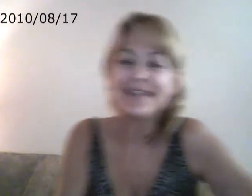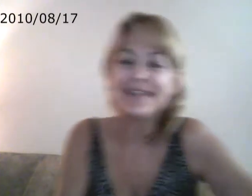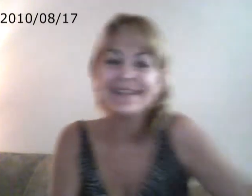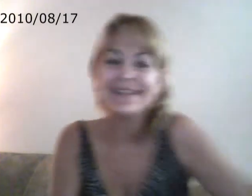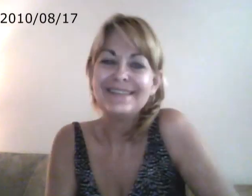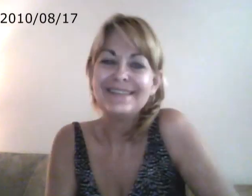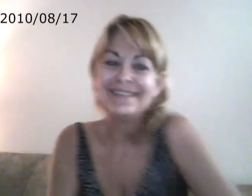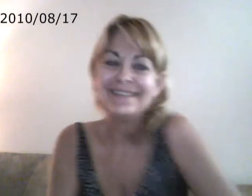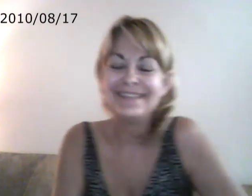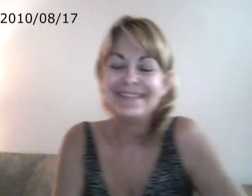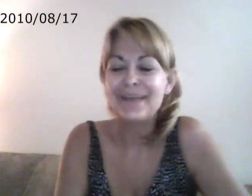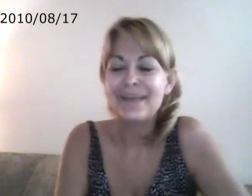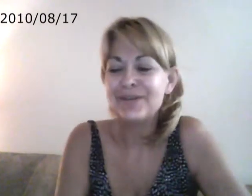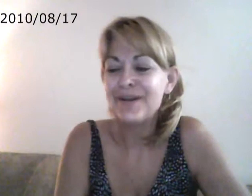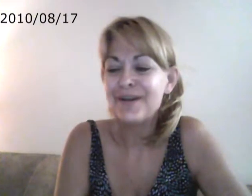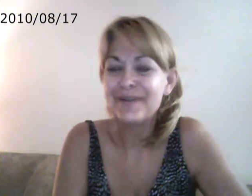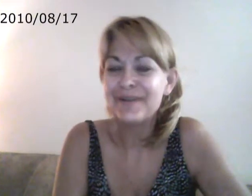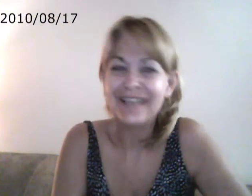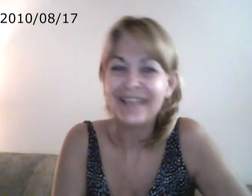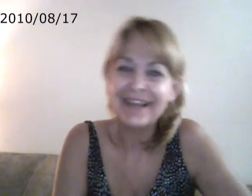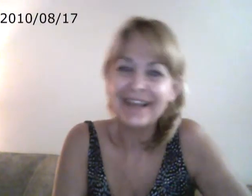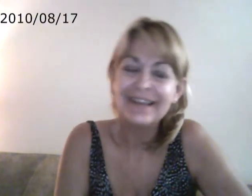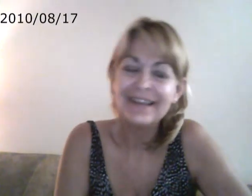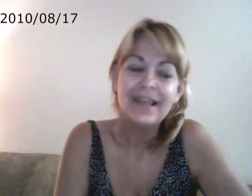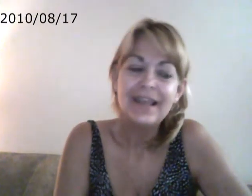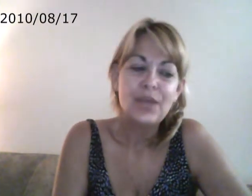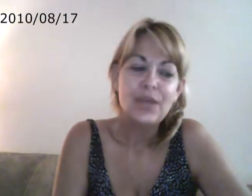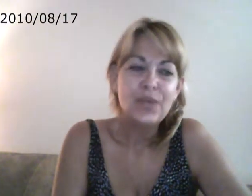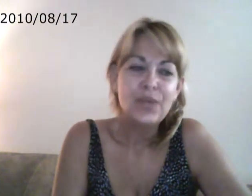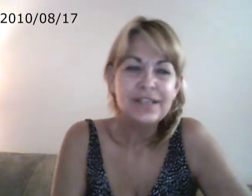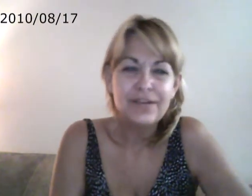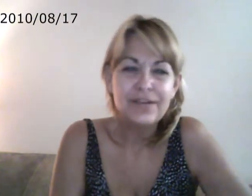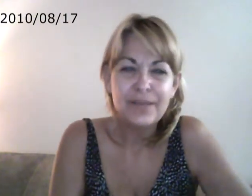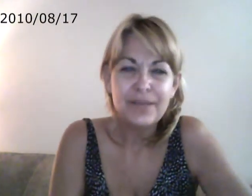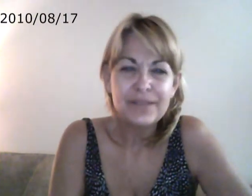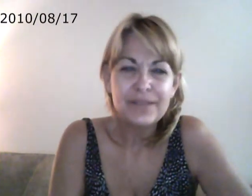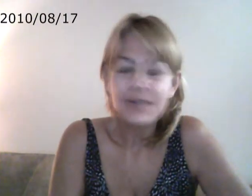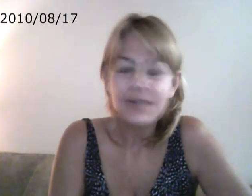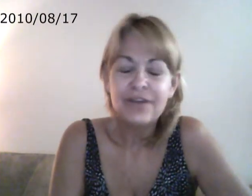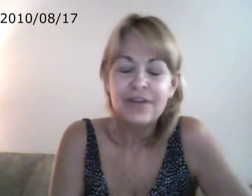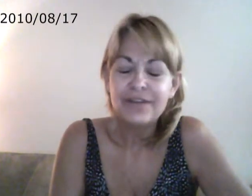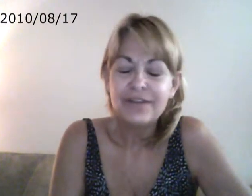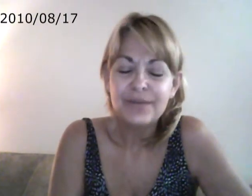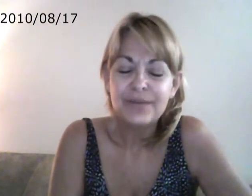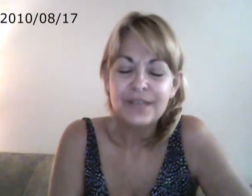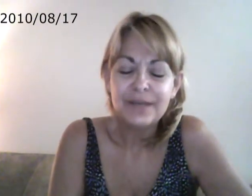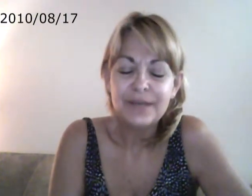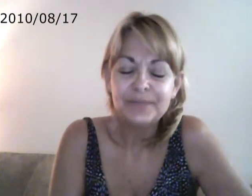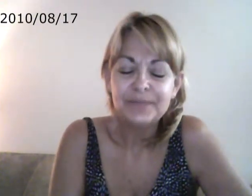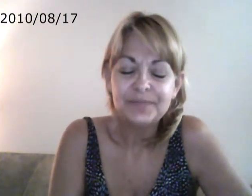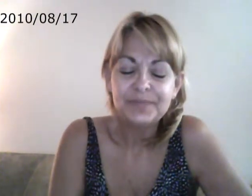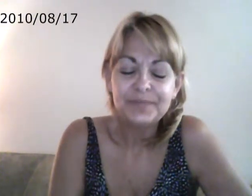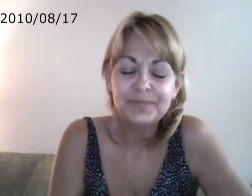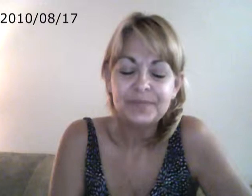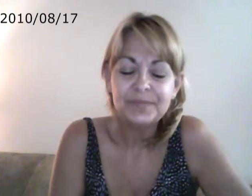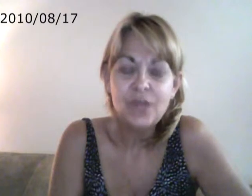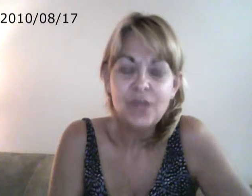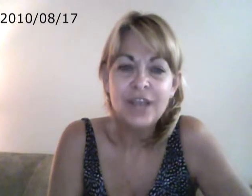today I'm going to talk about it again. What is Alzheimer's, or not Alzheimer's, autism?